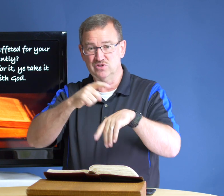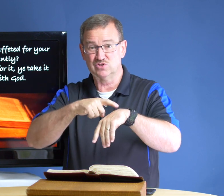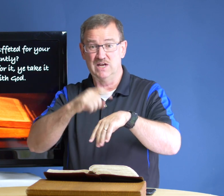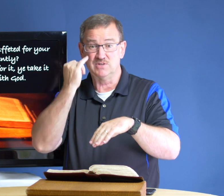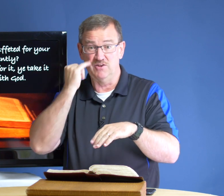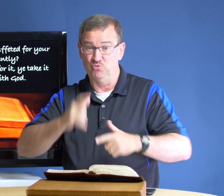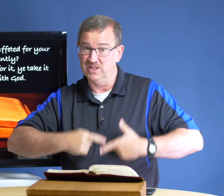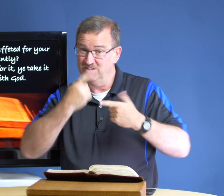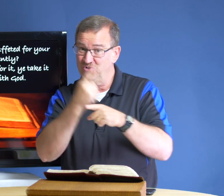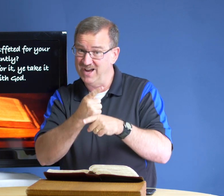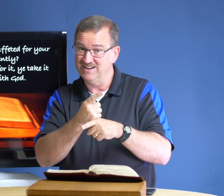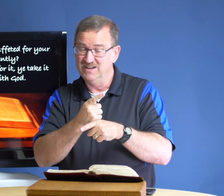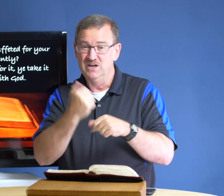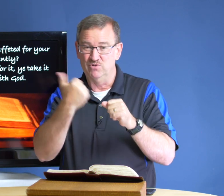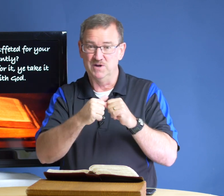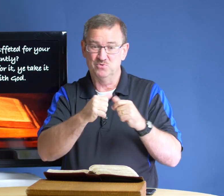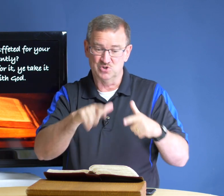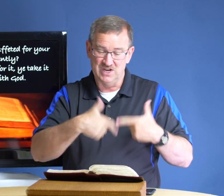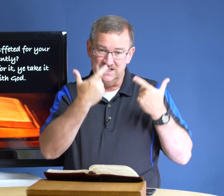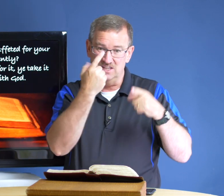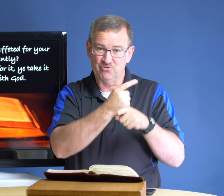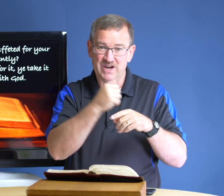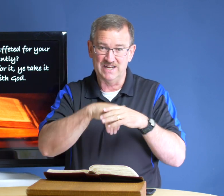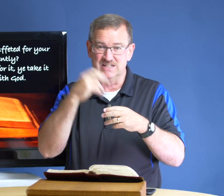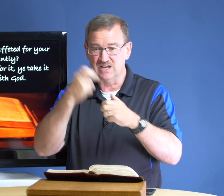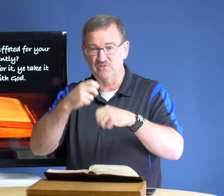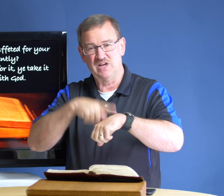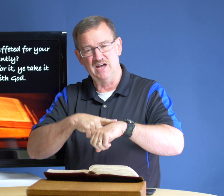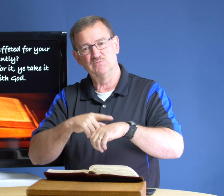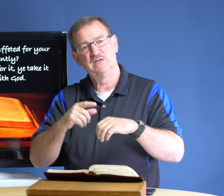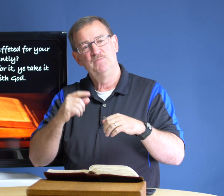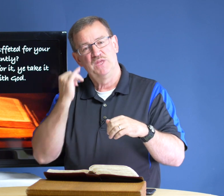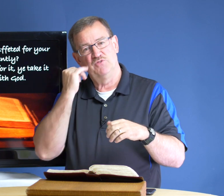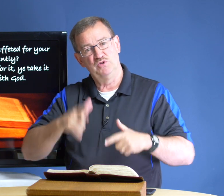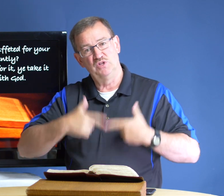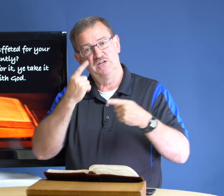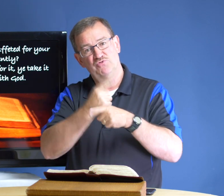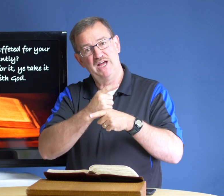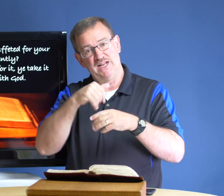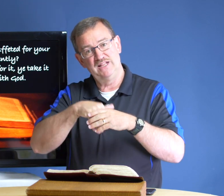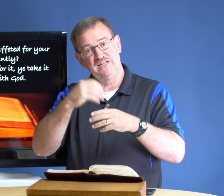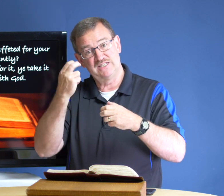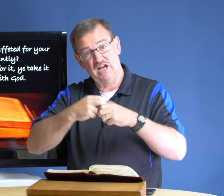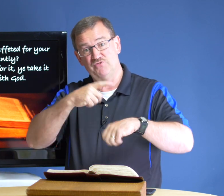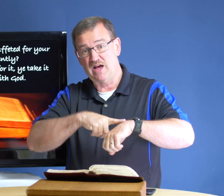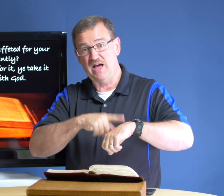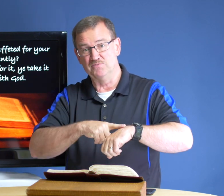those times if we live right remember we're trying to live right in tough times if we will live right in these tough times